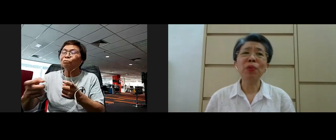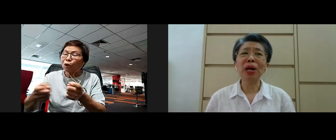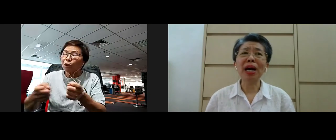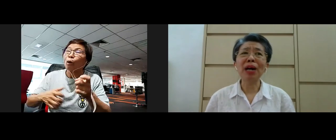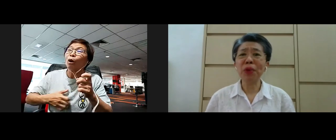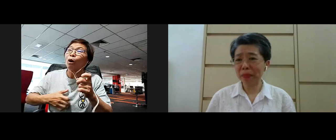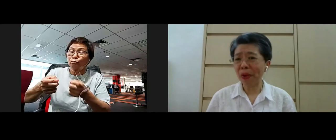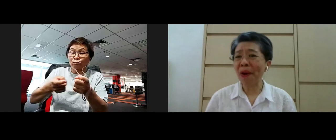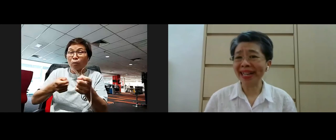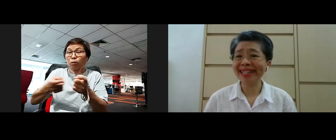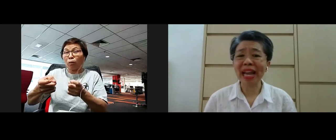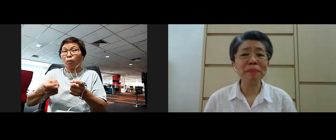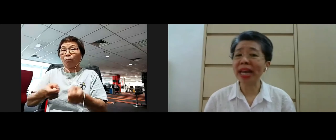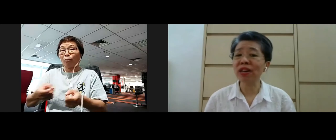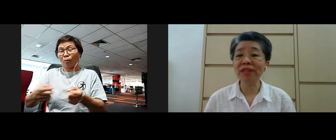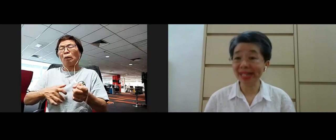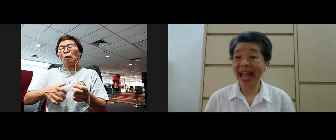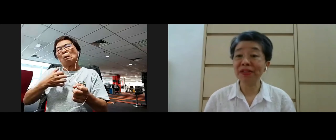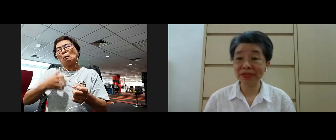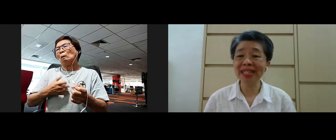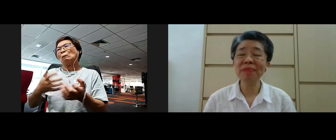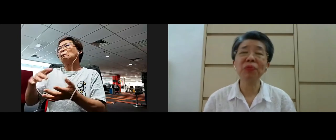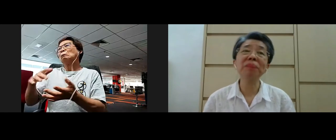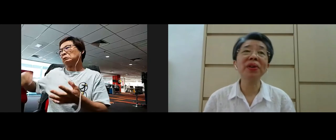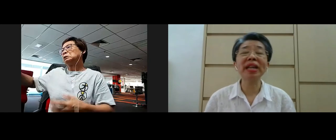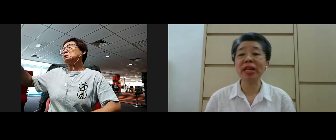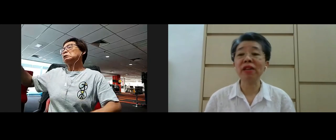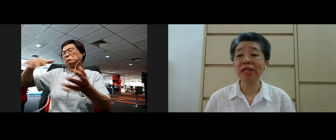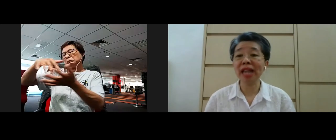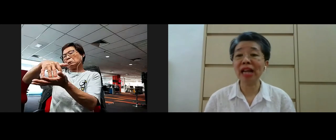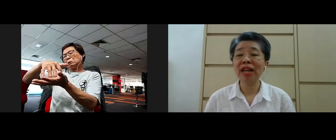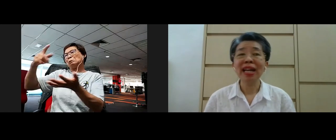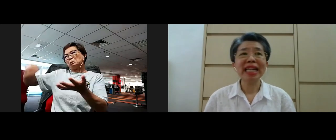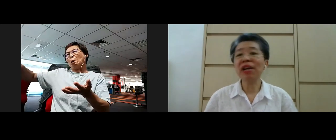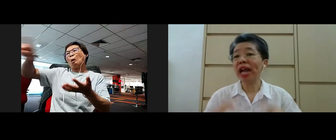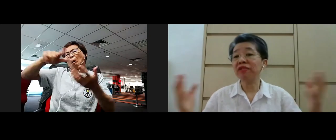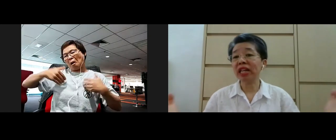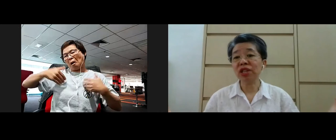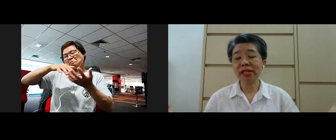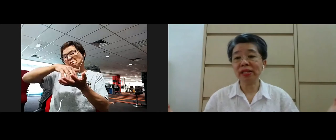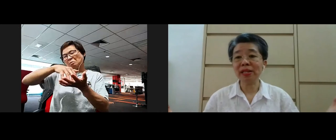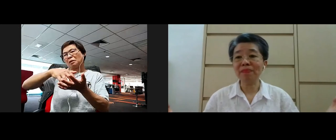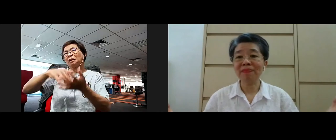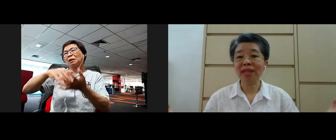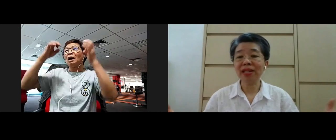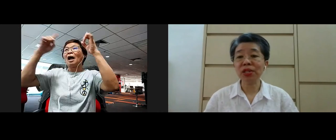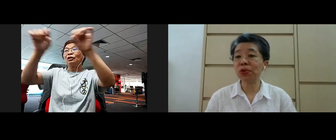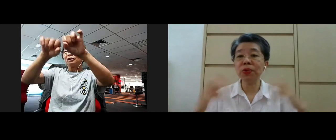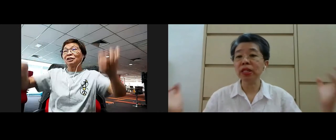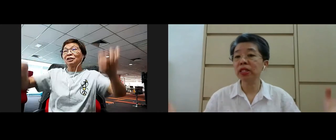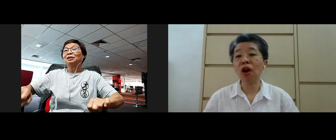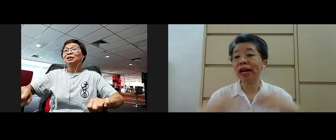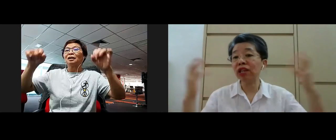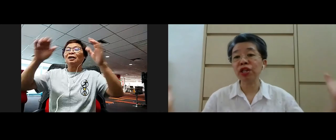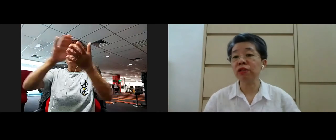a weak point that many of us have a weak point that many of us have in our education system yeah the